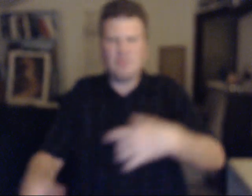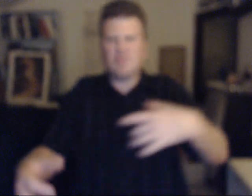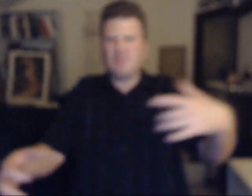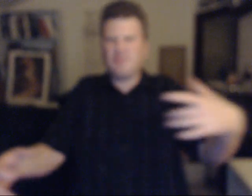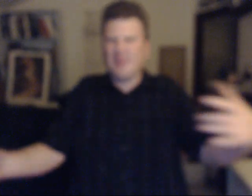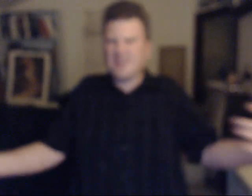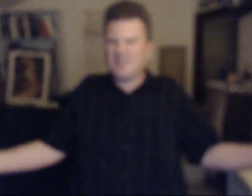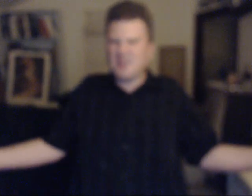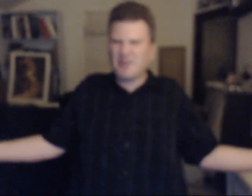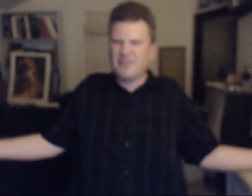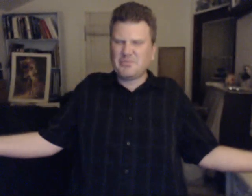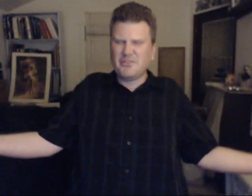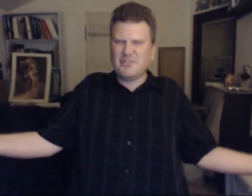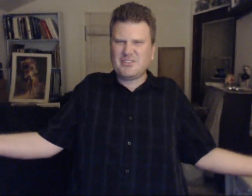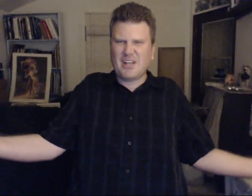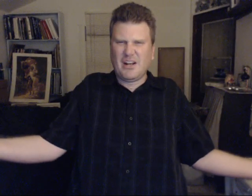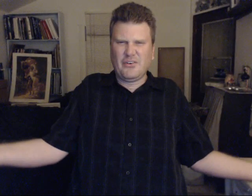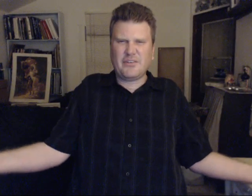And I did a previous channelings.